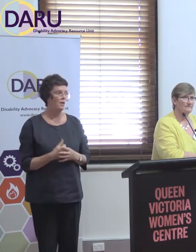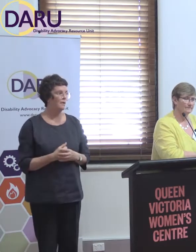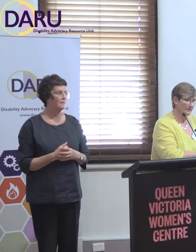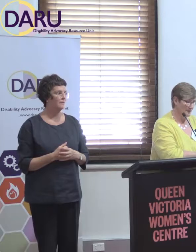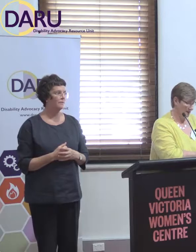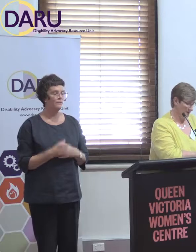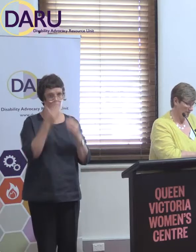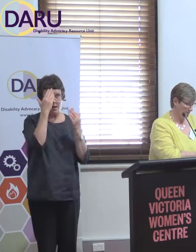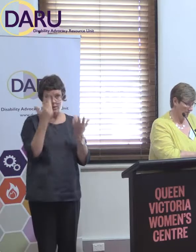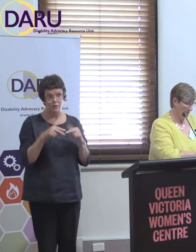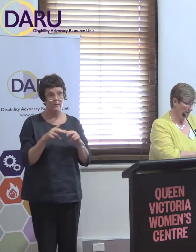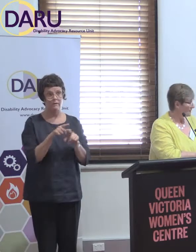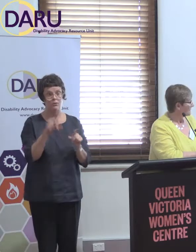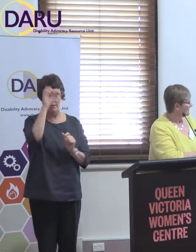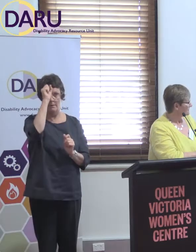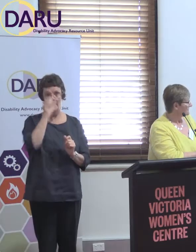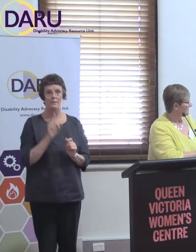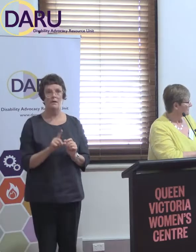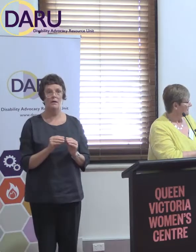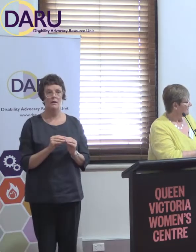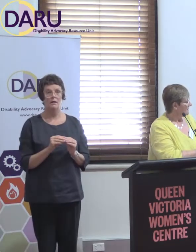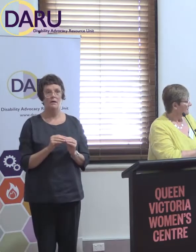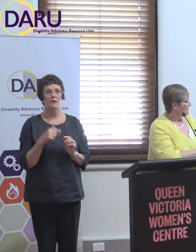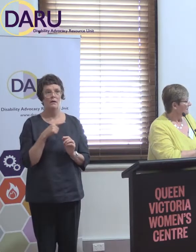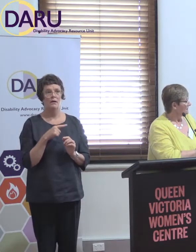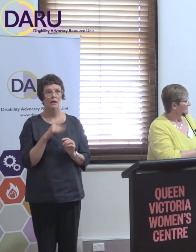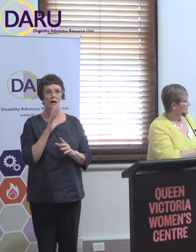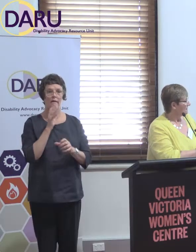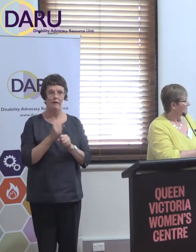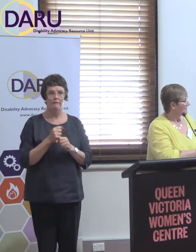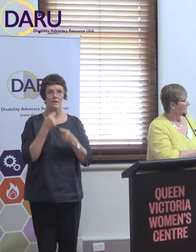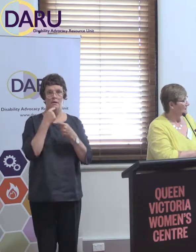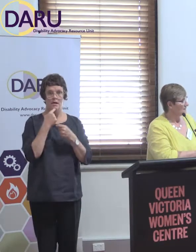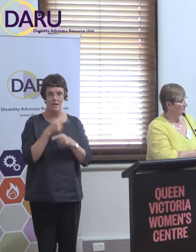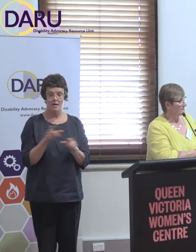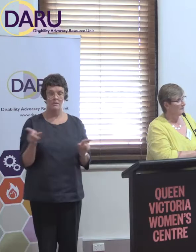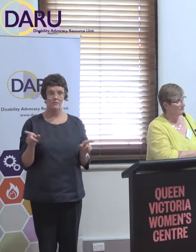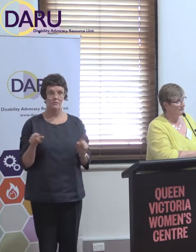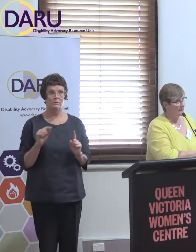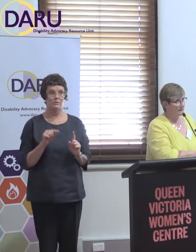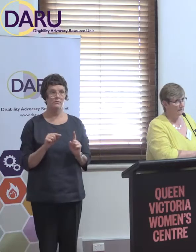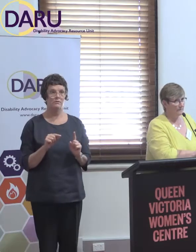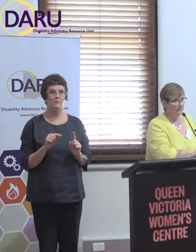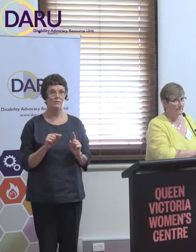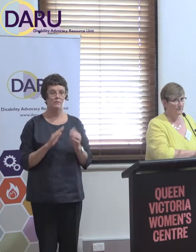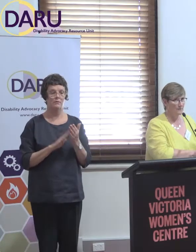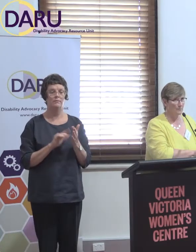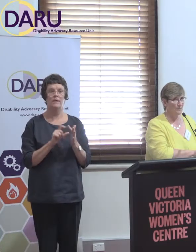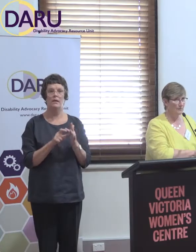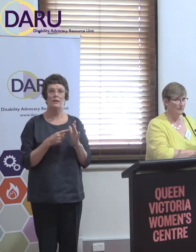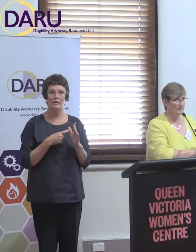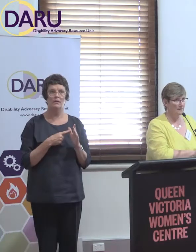but when they announced that, they came out... There was a media release came out from